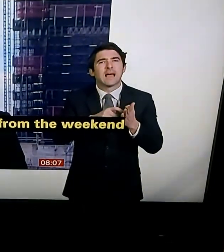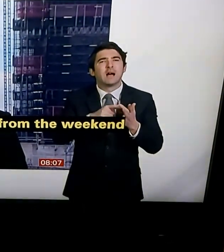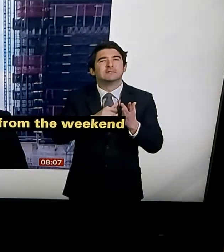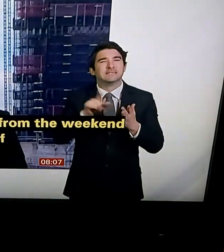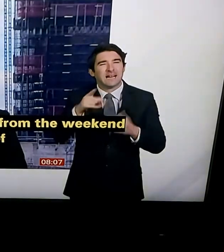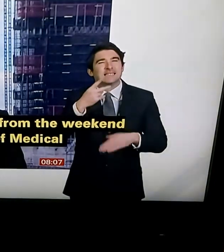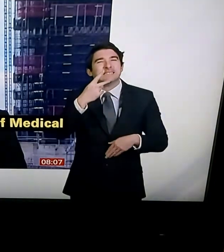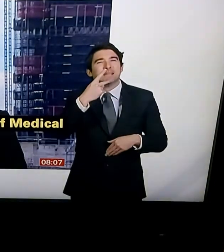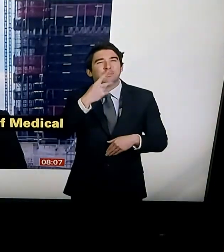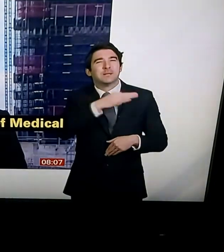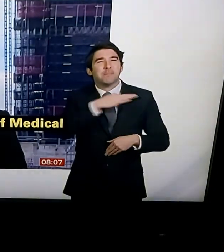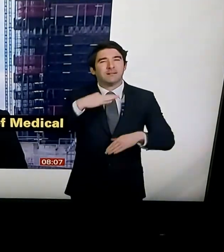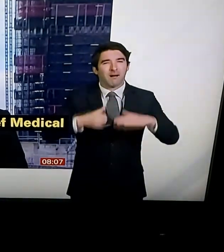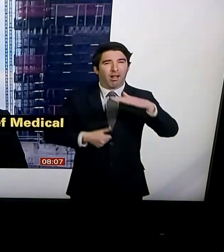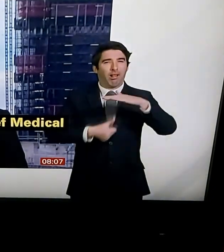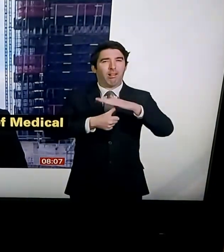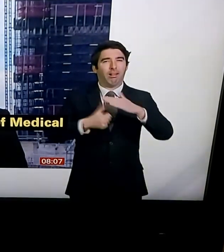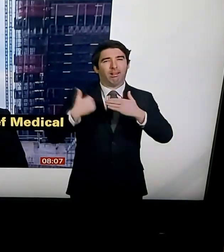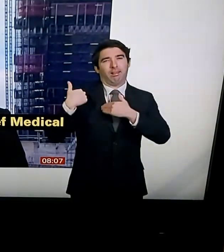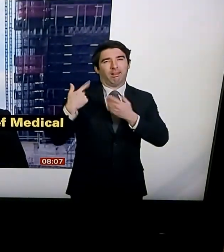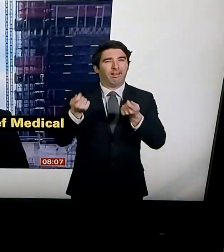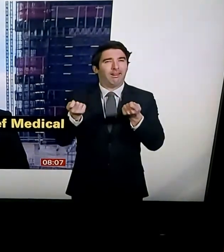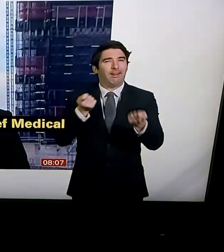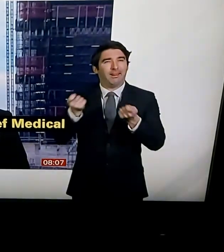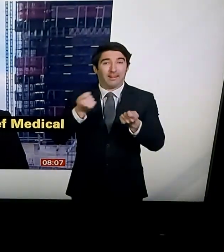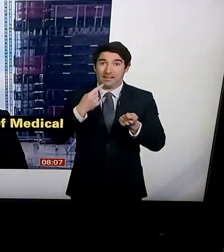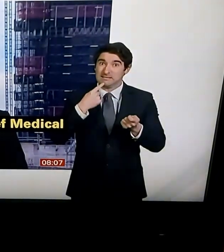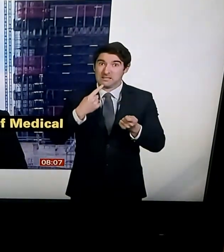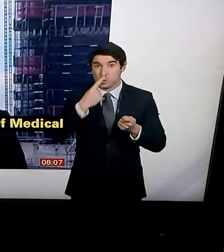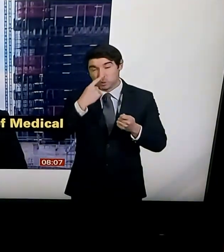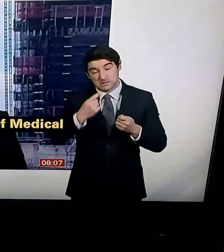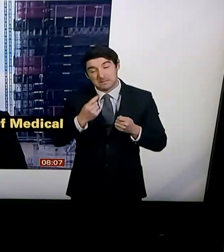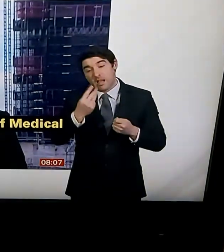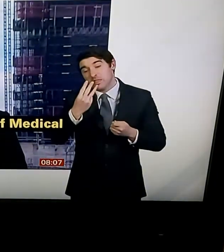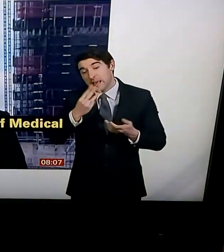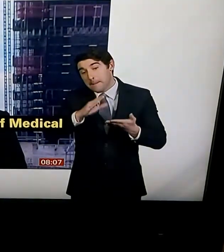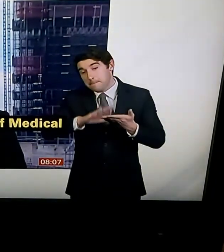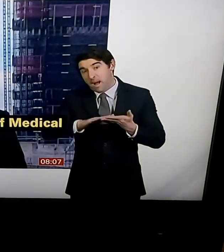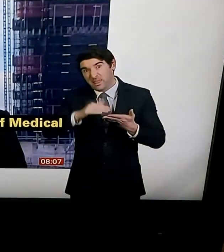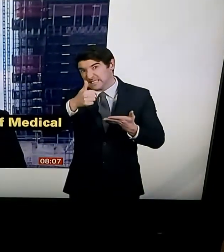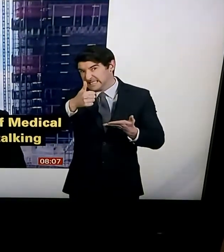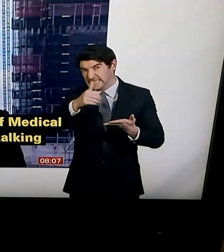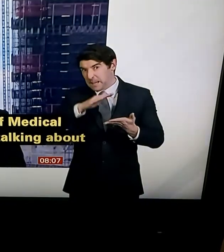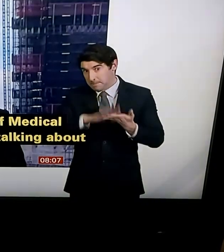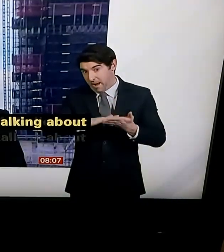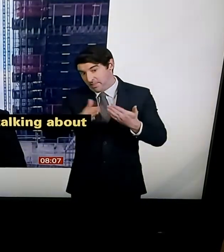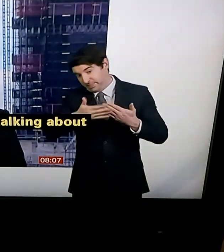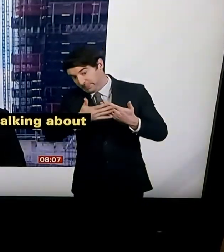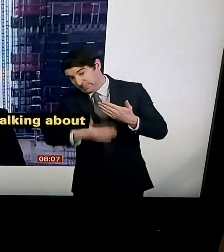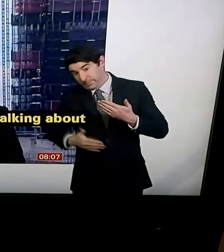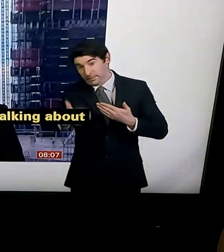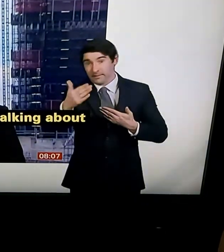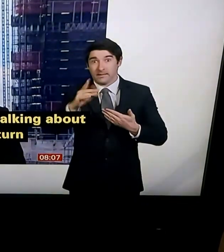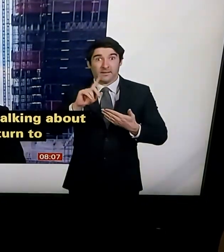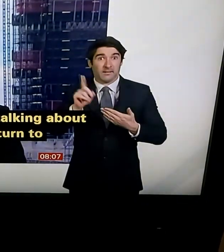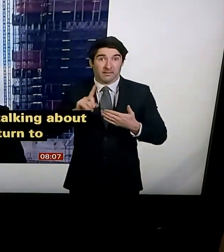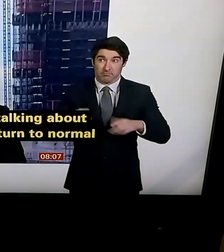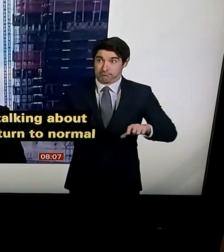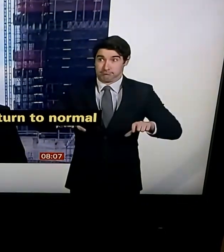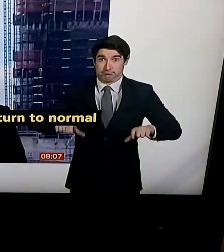life not really returning to normal for three up to six months. Now, she said that it was a bit of a movable feast, that it wasn't a set timeline. It